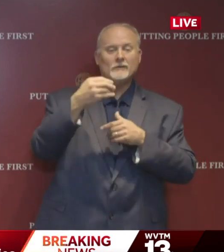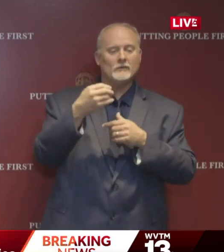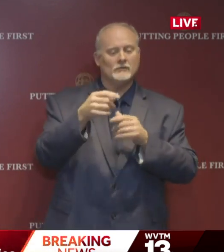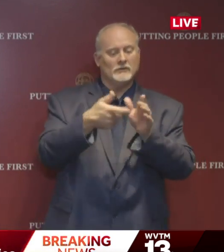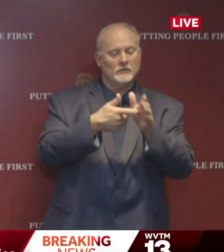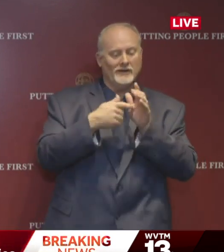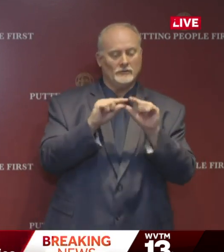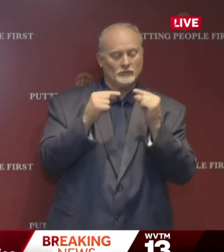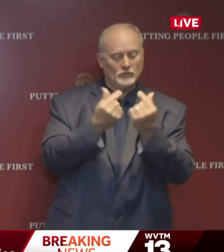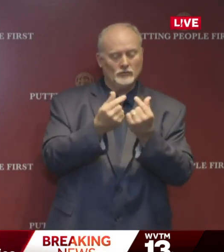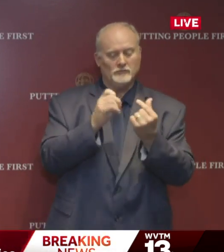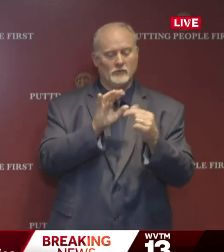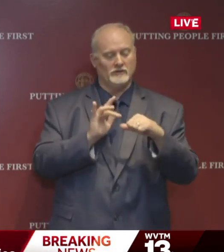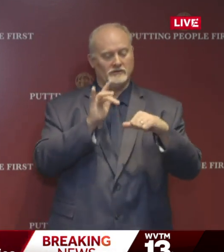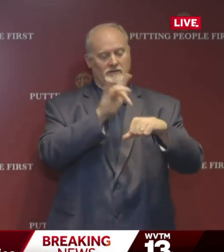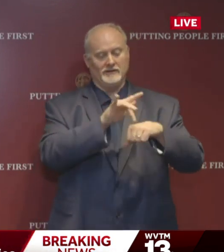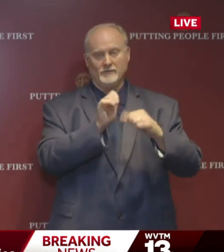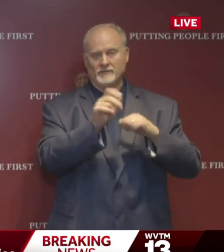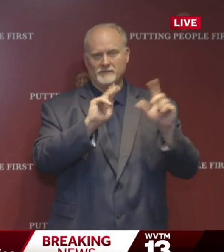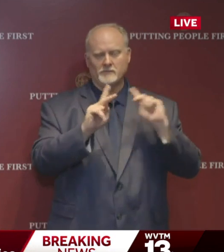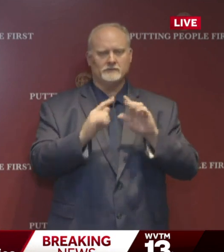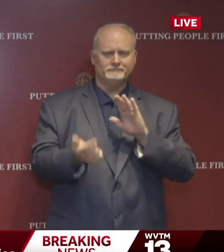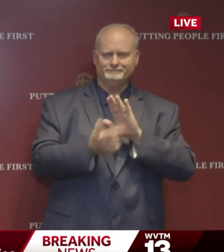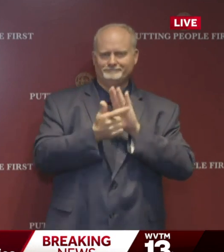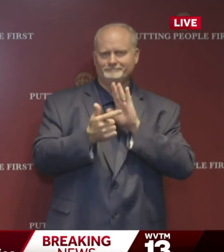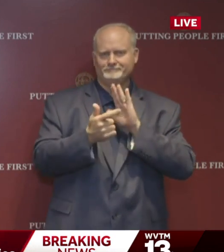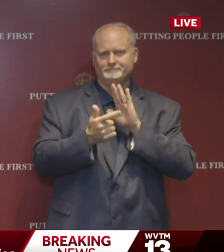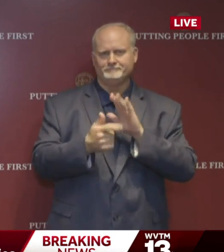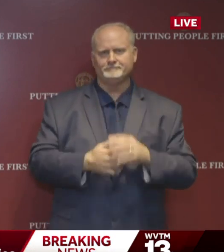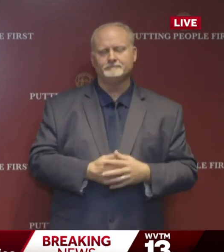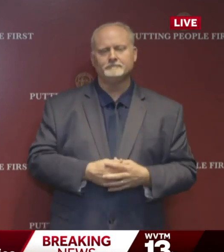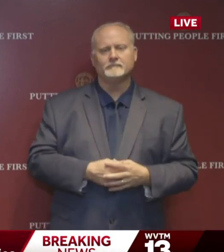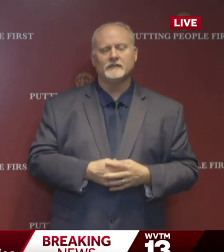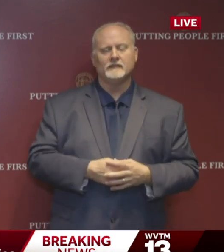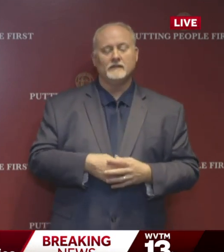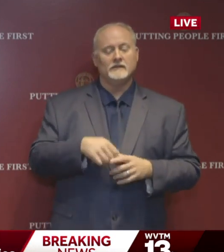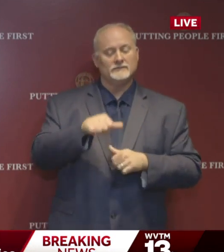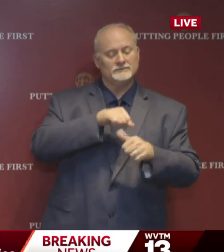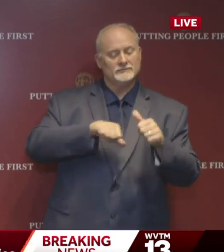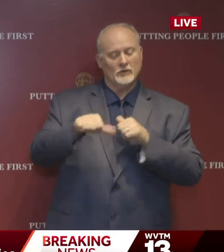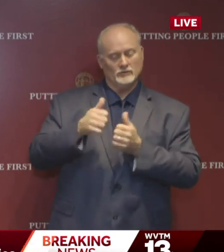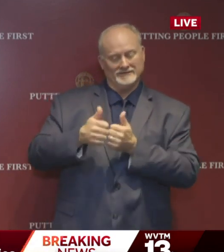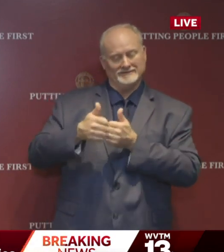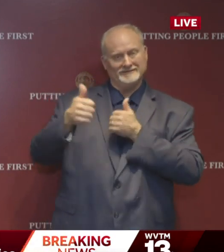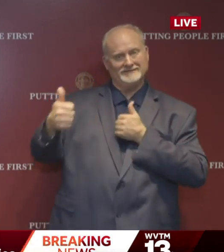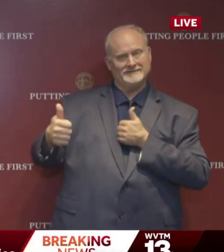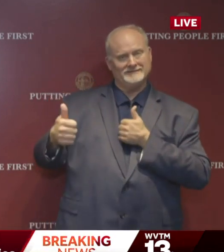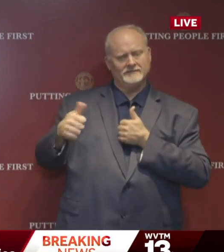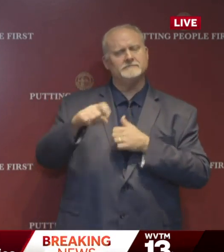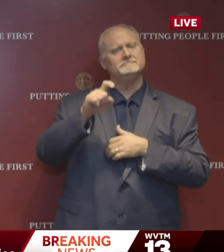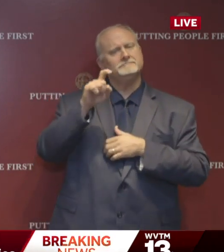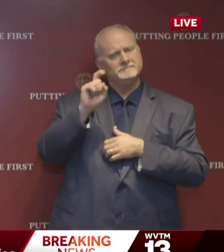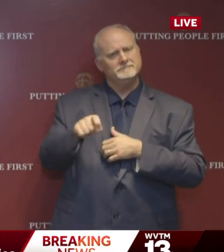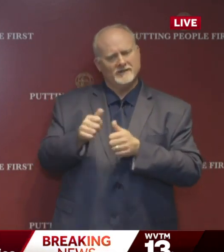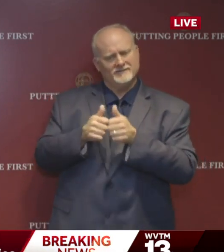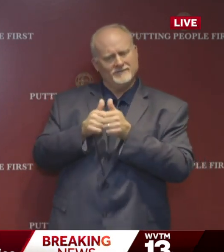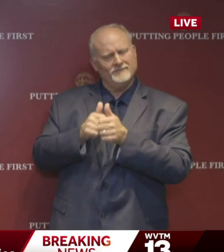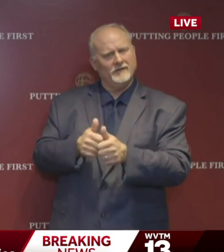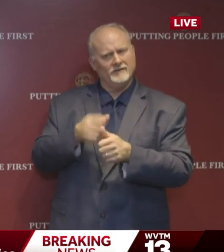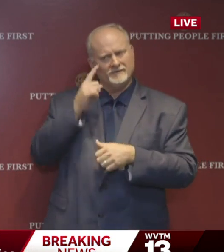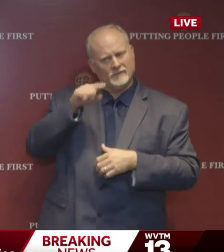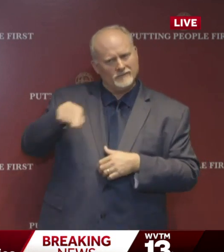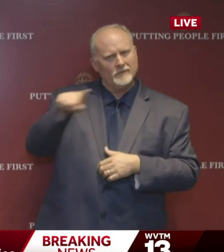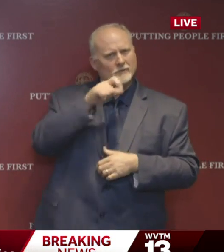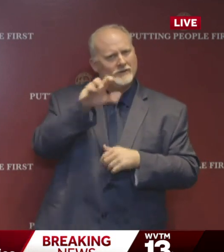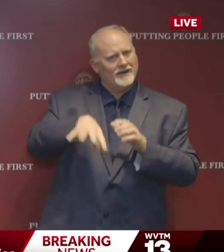group or contact with others is prohibited but social distancing requirements must be followed for those